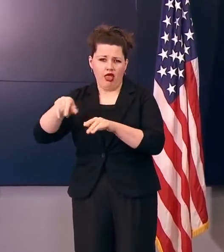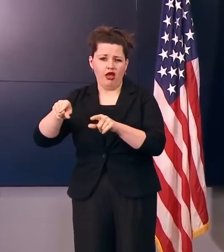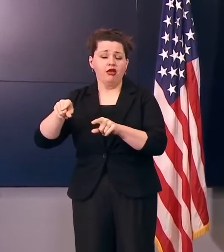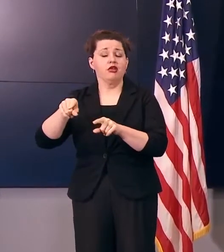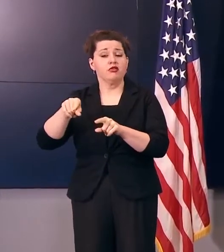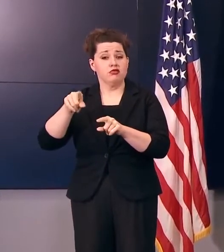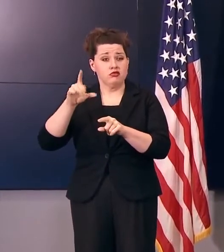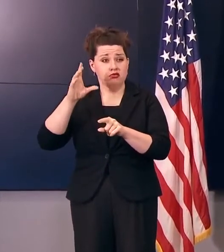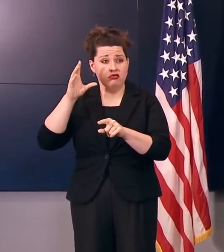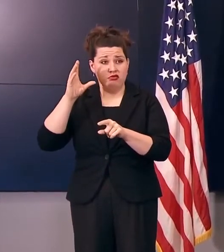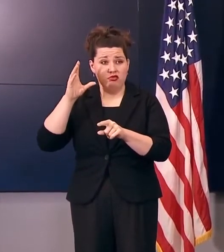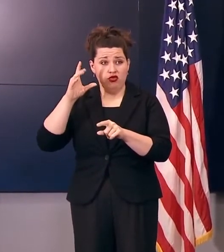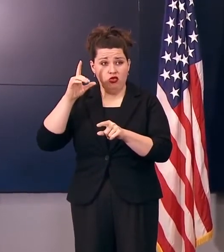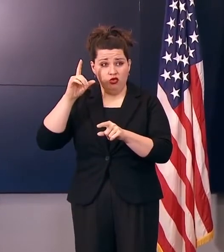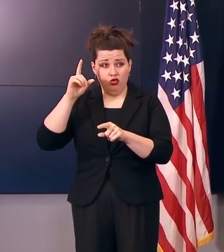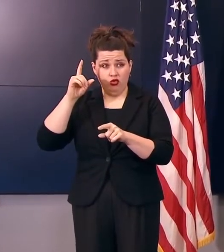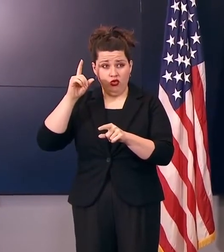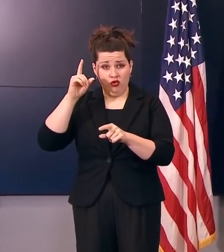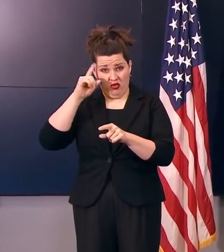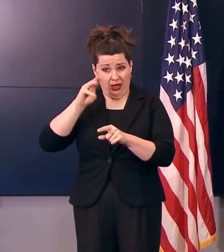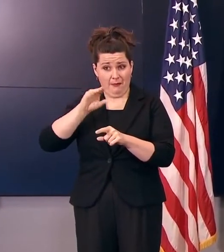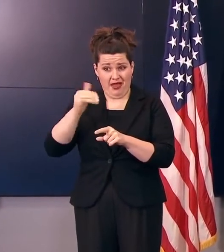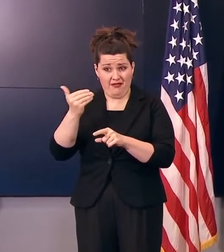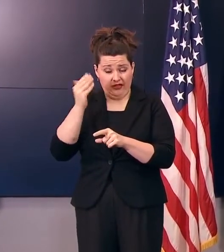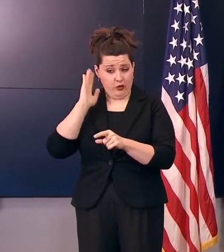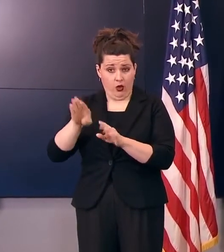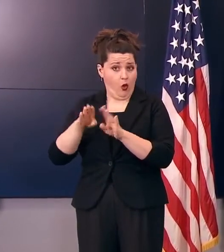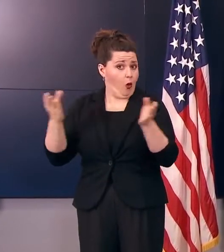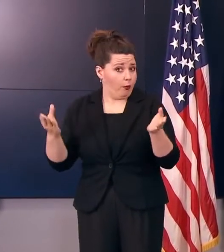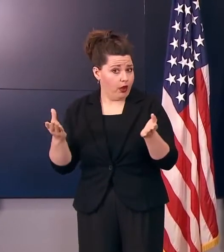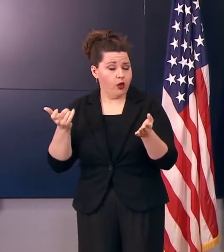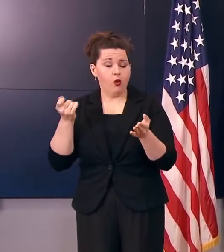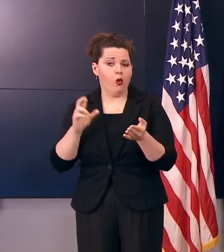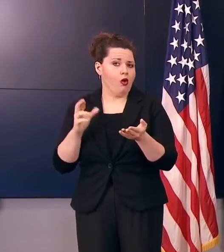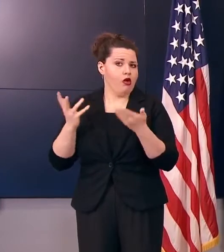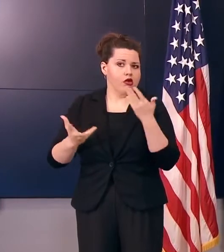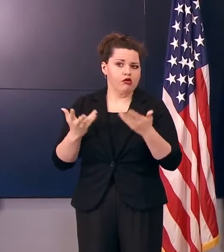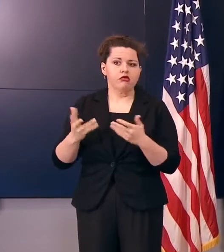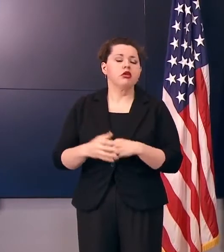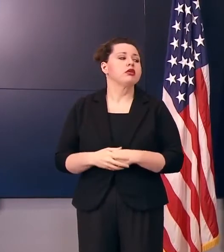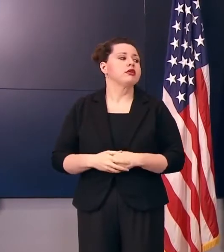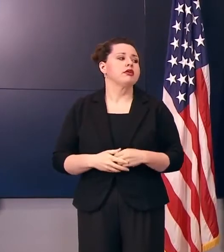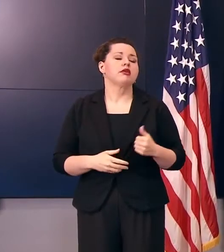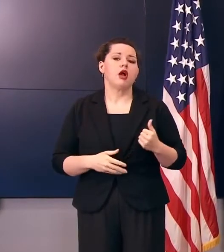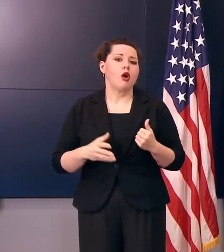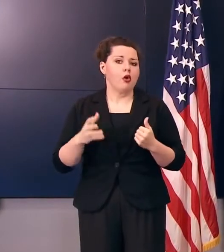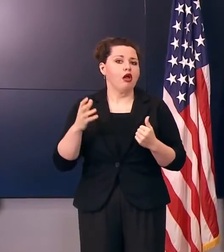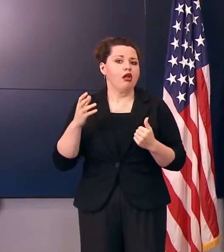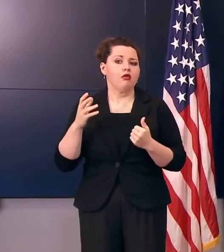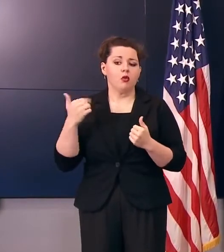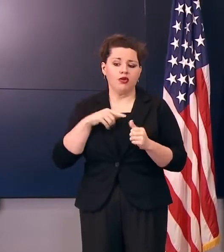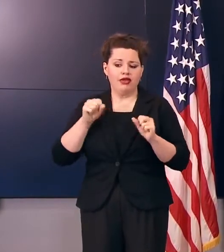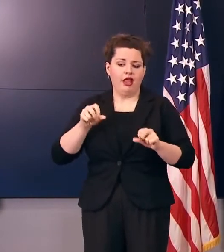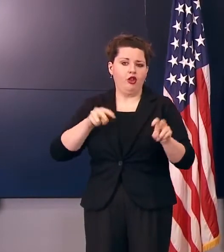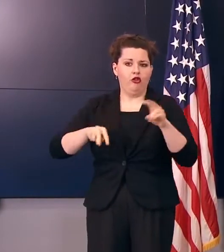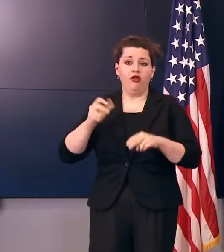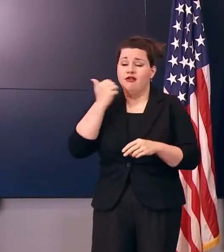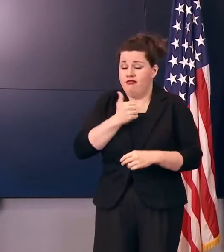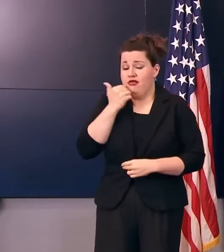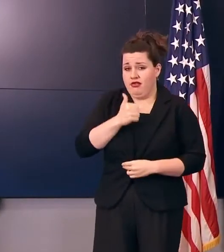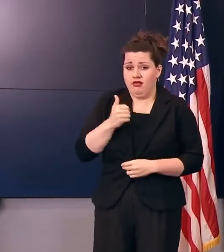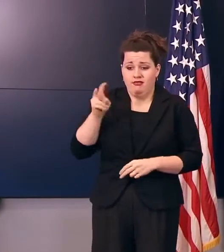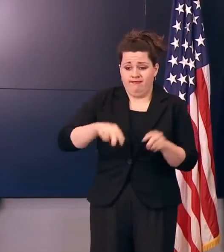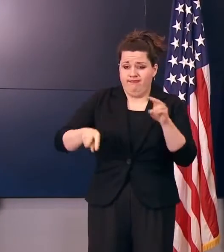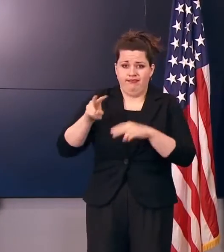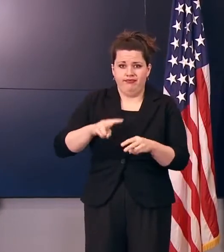expect those closures to lift at that date as well, or is that something you're still evaluating? Well, as I indicated, we actually can take a look at this, and we are on a daily